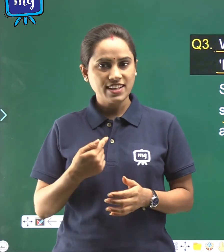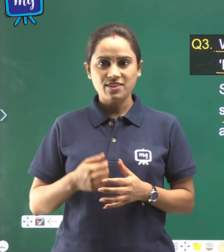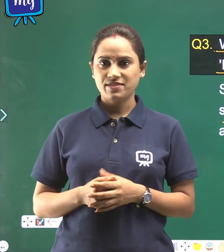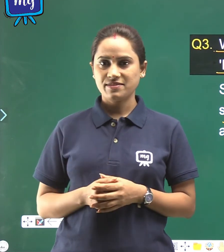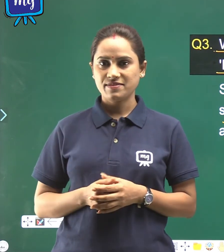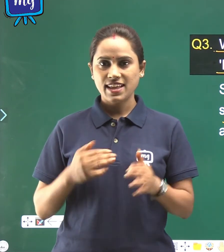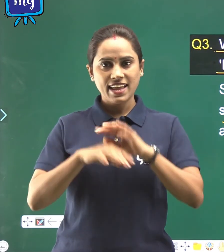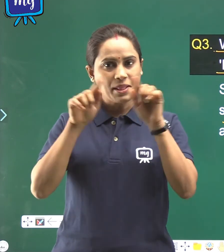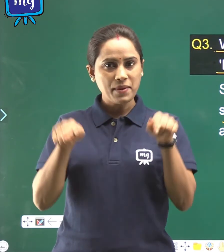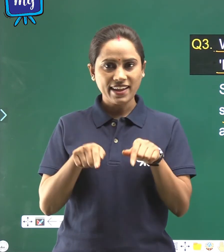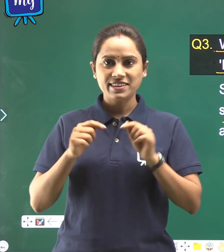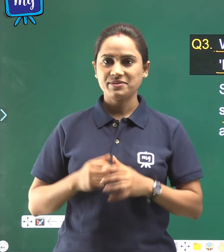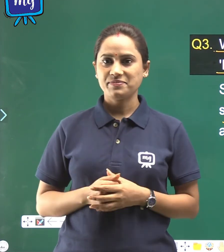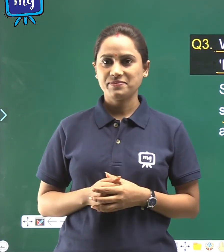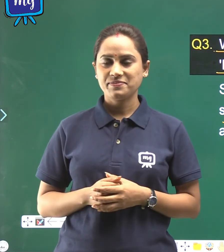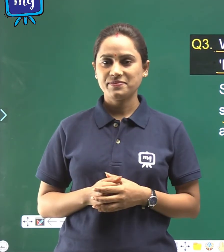in the bracket.